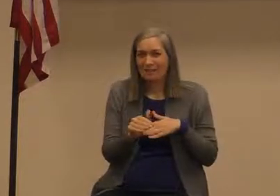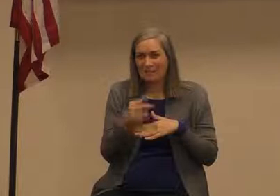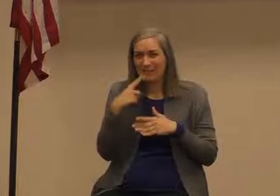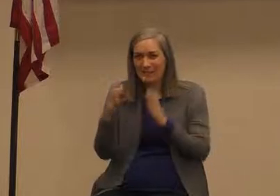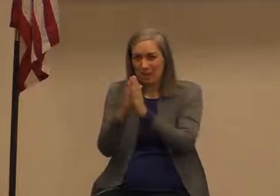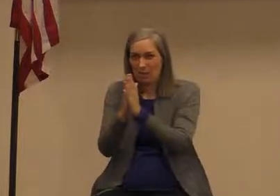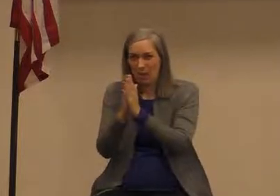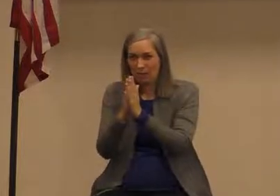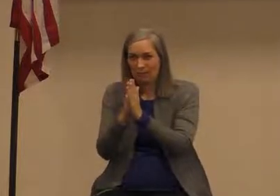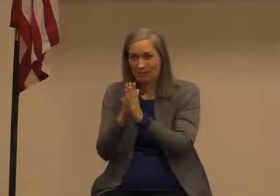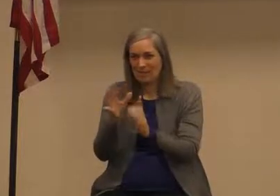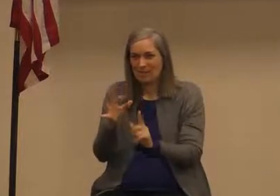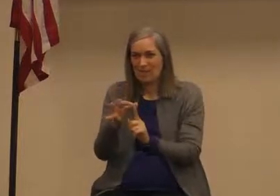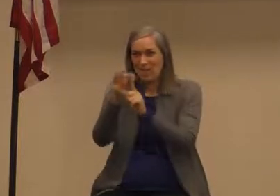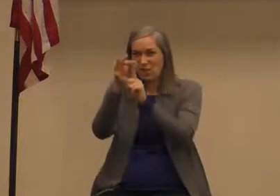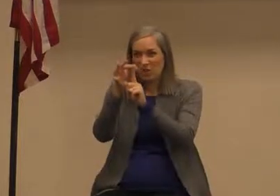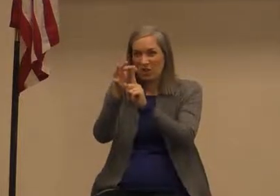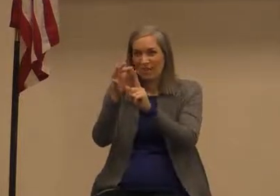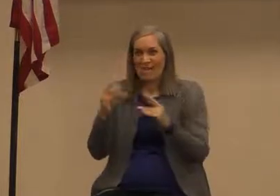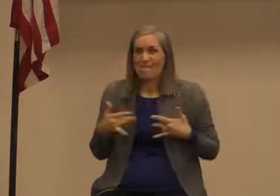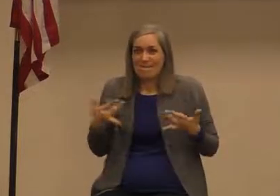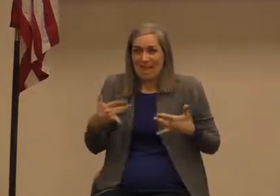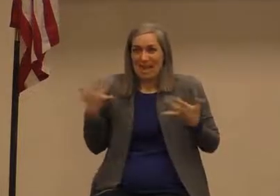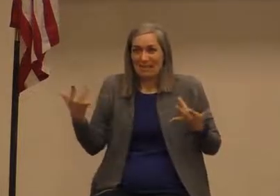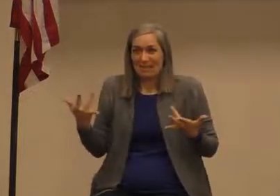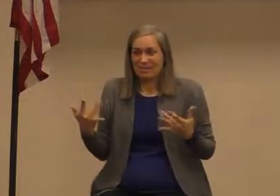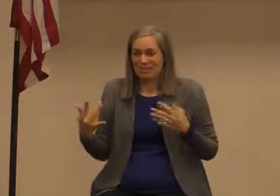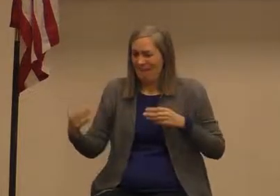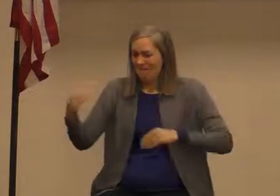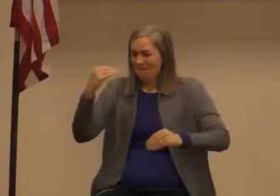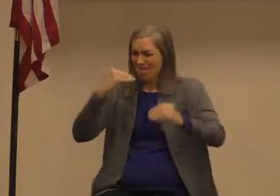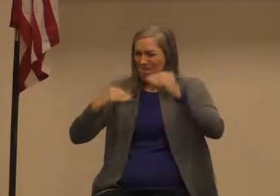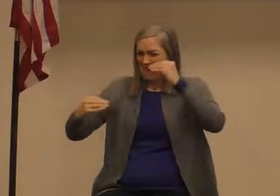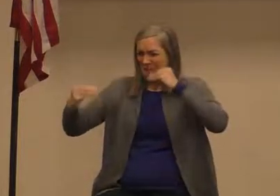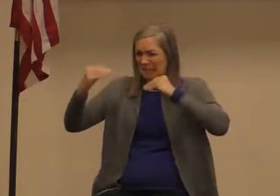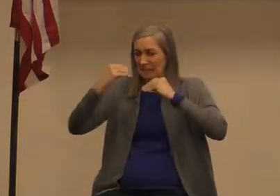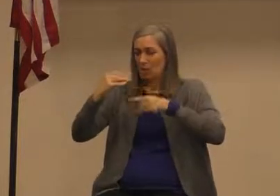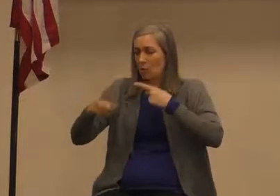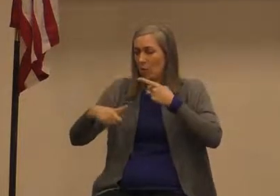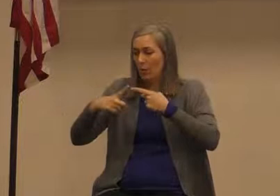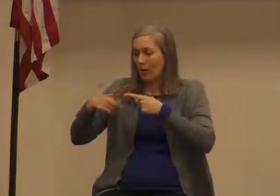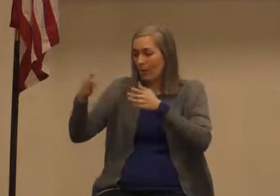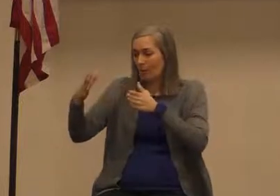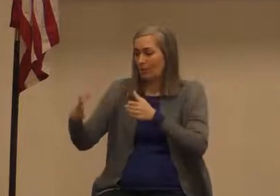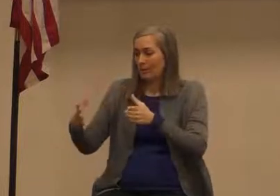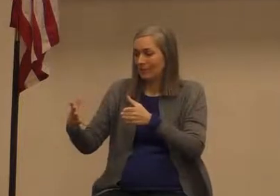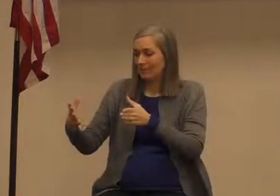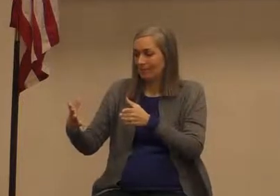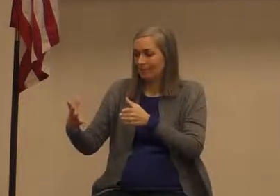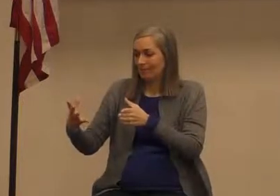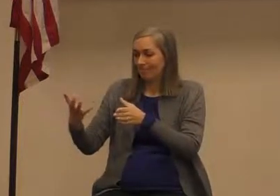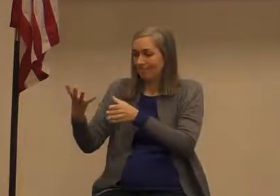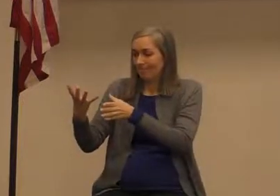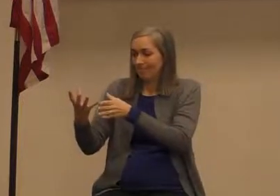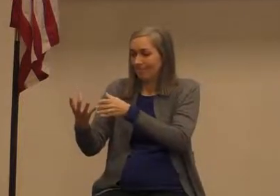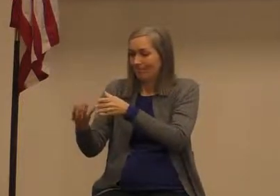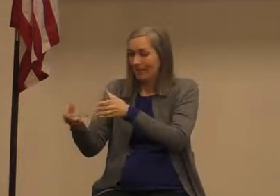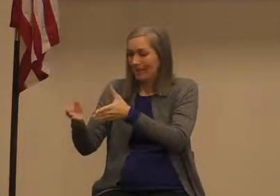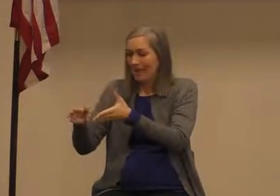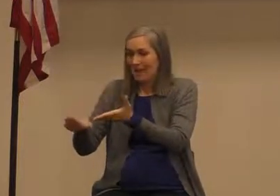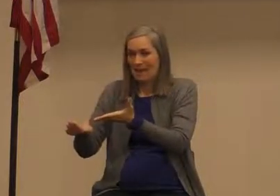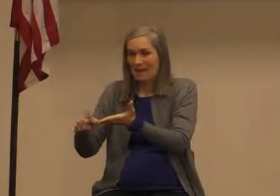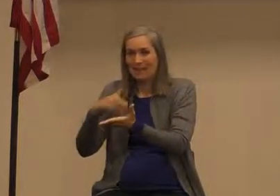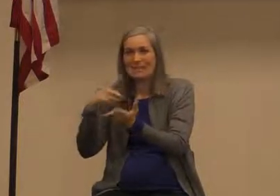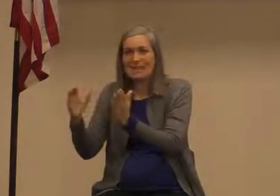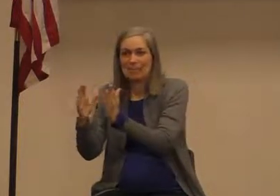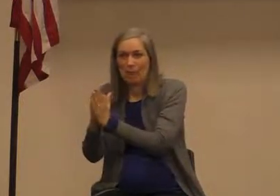at feasts even as a person's last dying words very important the Shema